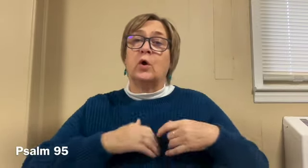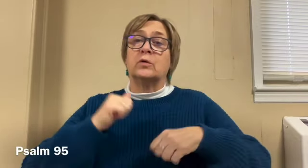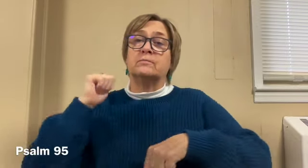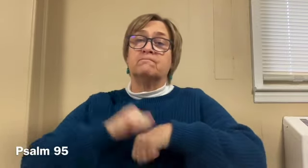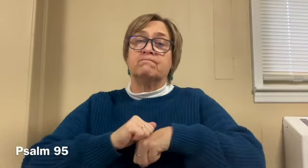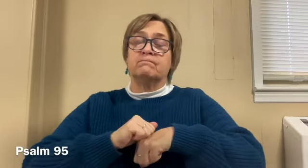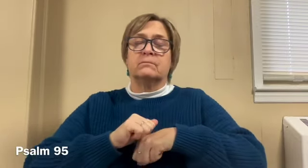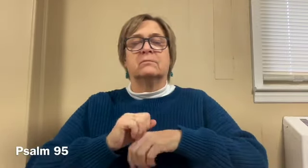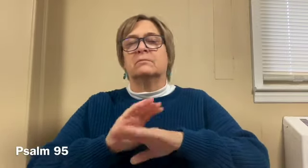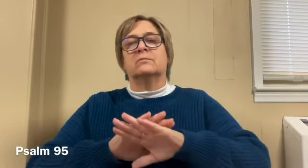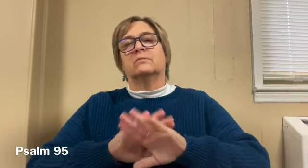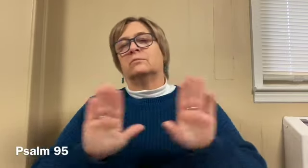hearts